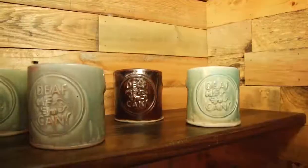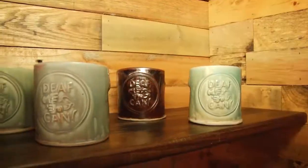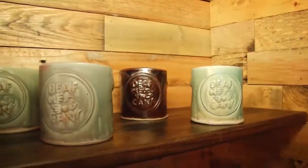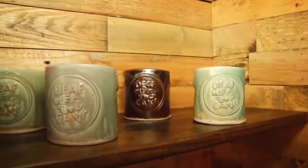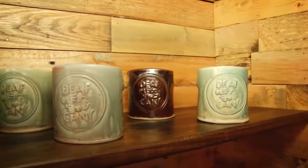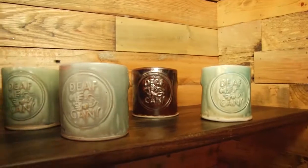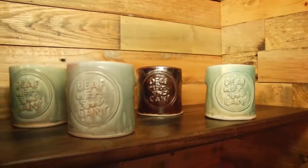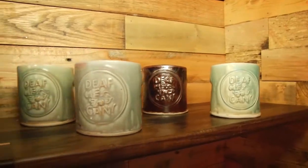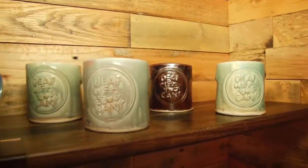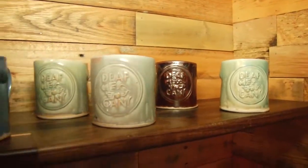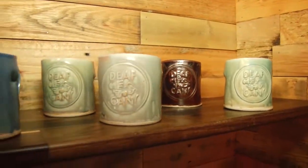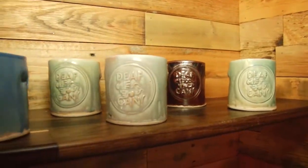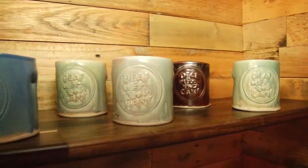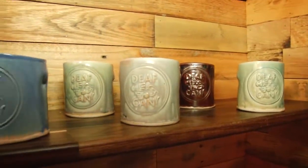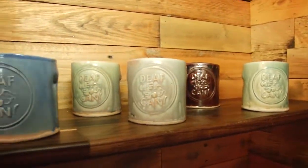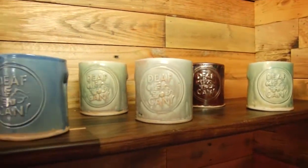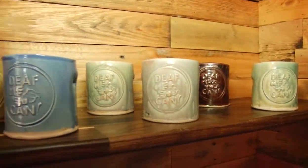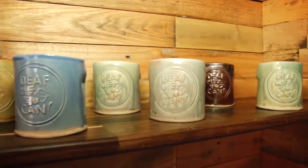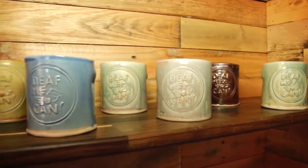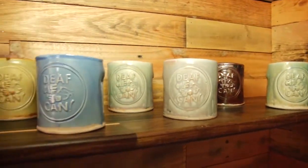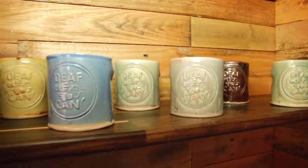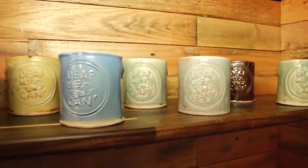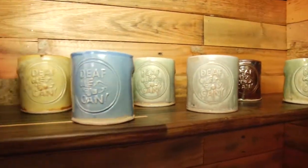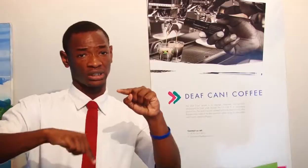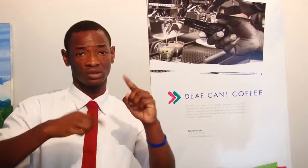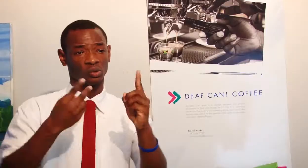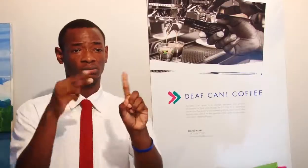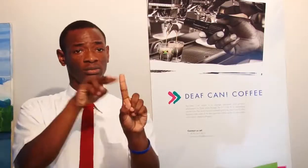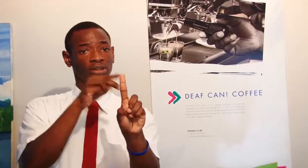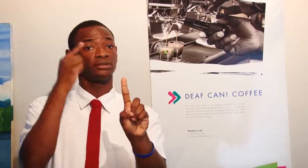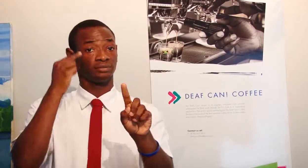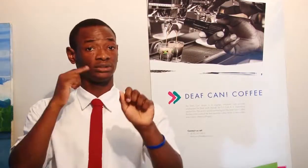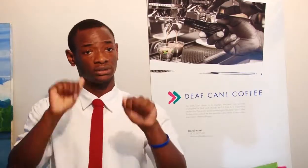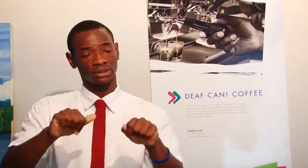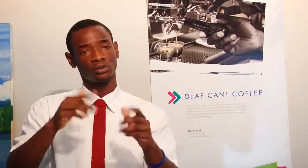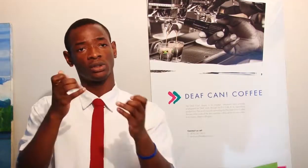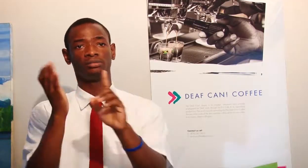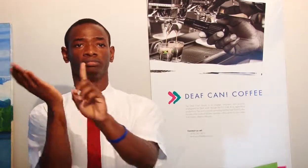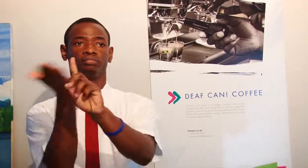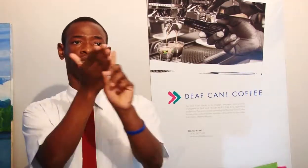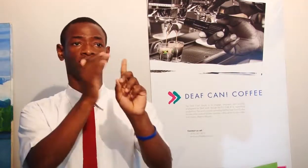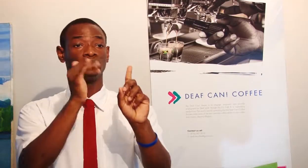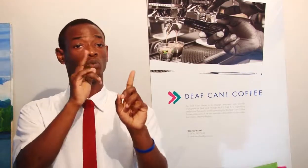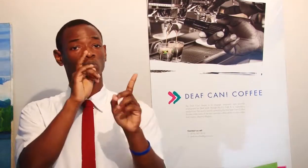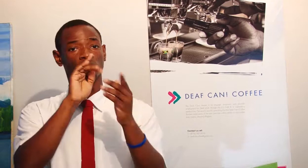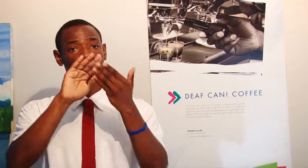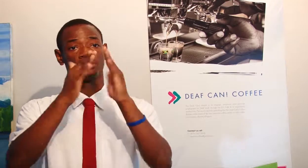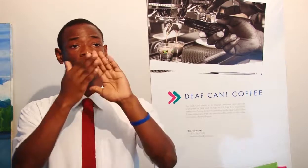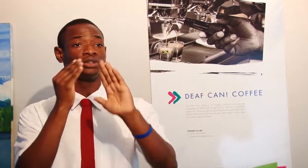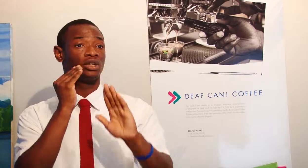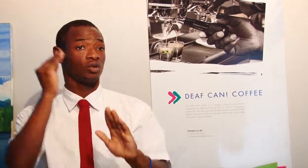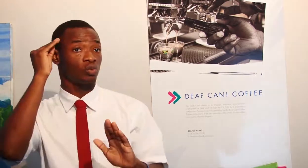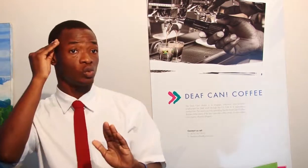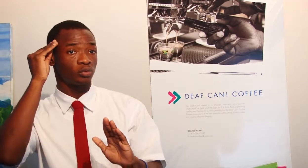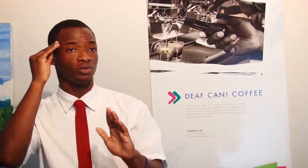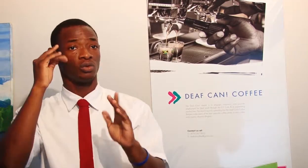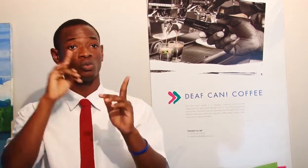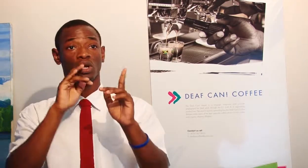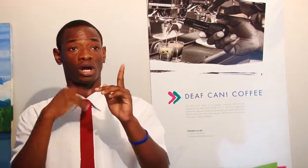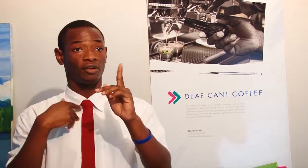just like you. We just have our own unique culture and language. And so we really want to advocate throughout the rest of society. We want to get parents, especially parents that